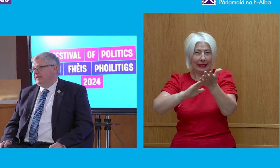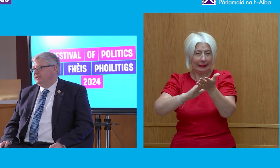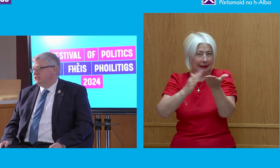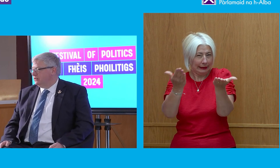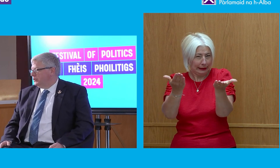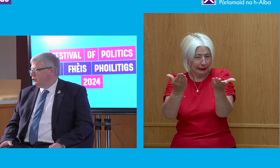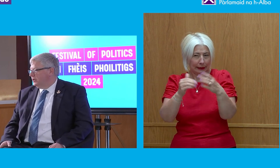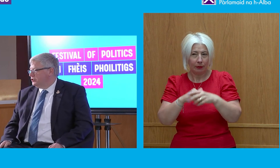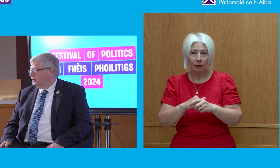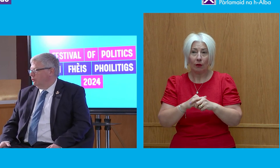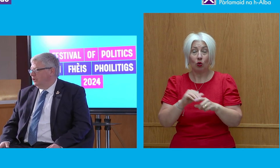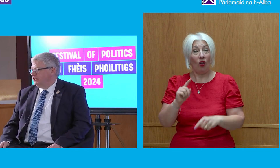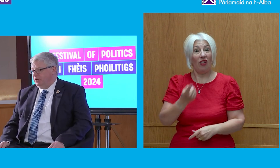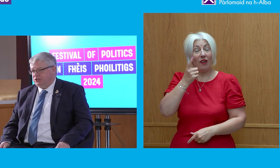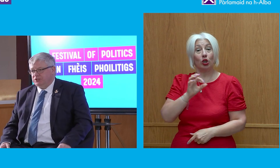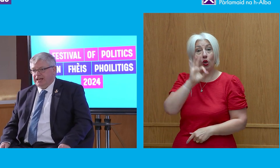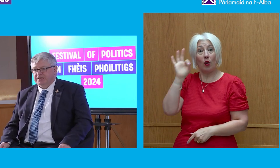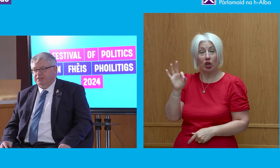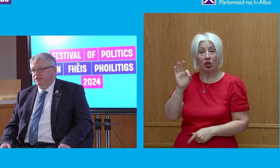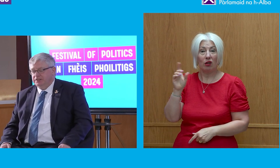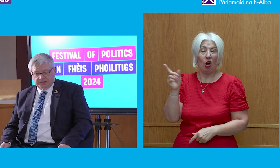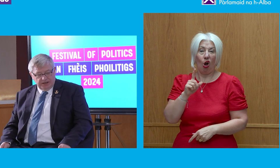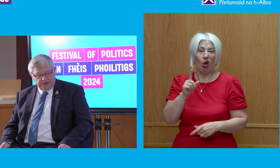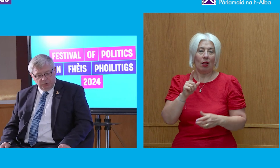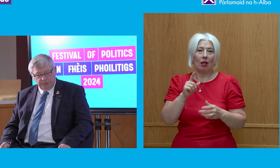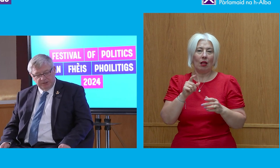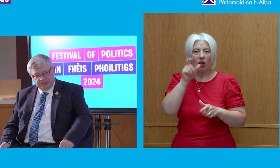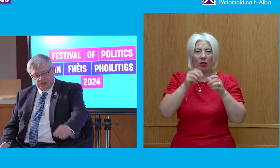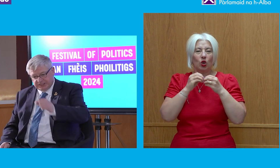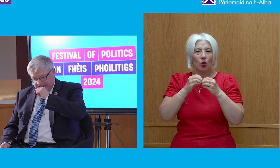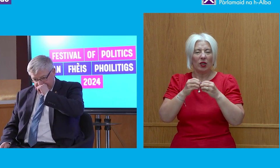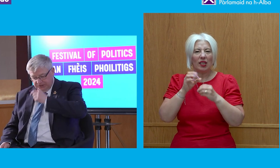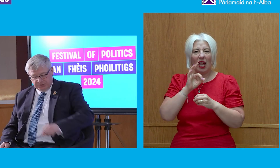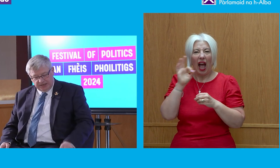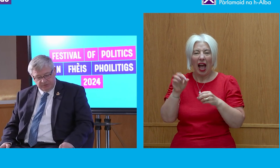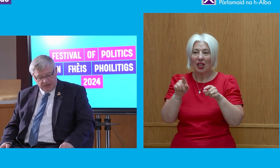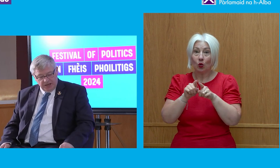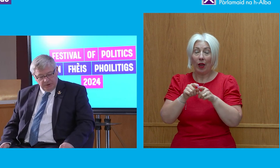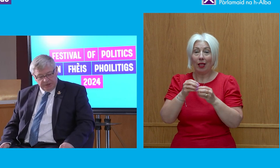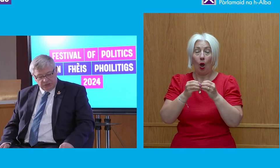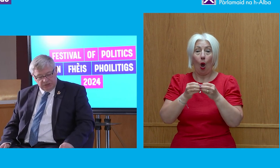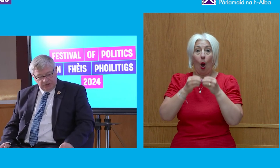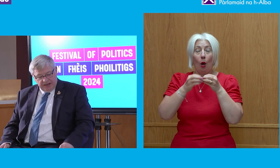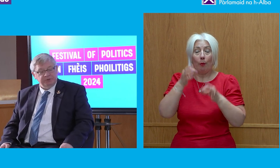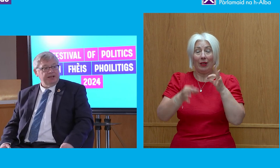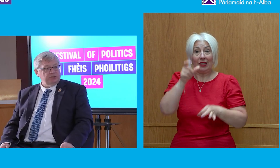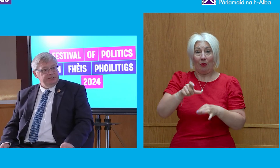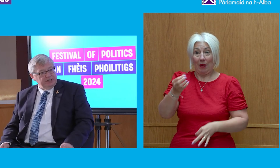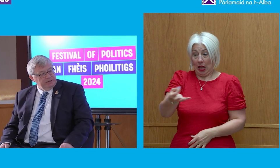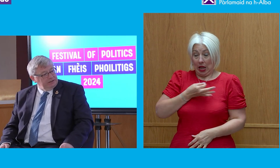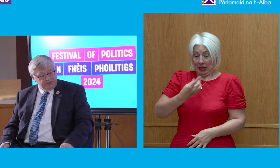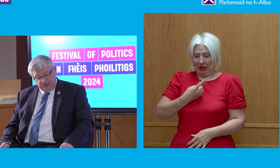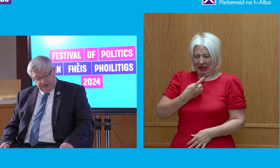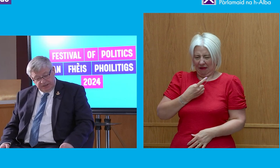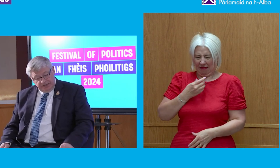And that leads to the first question that all undergraduates ask, that all politicians ask themselves, which have we actually